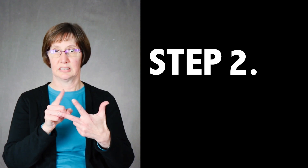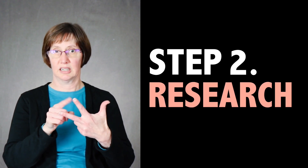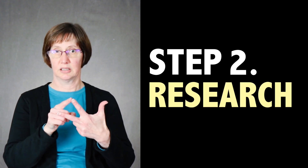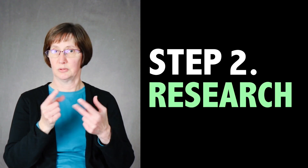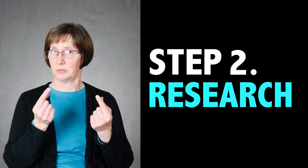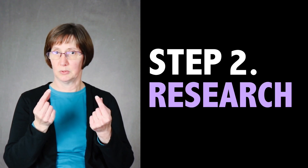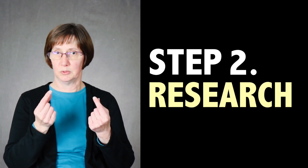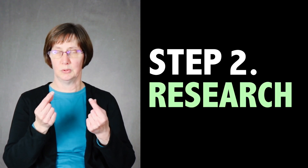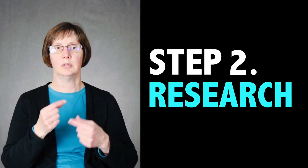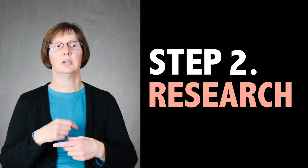Step 2. Research.